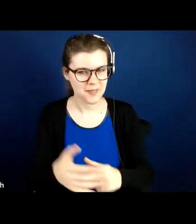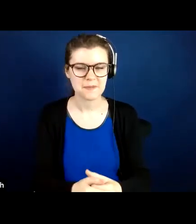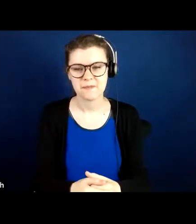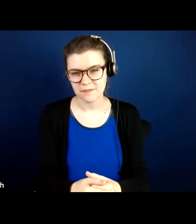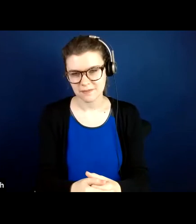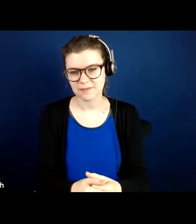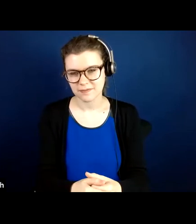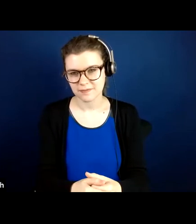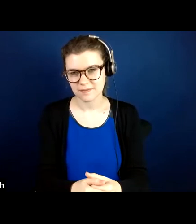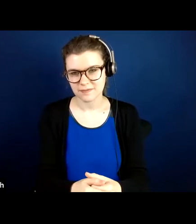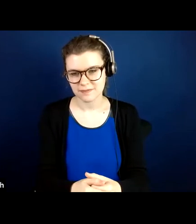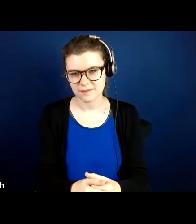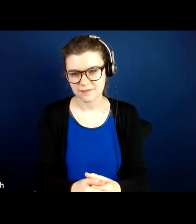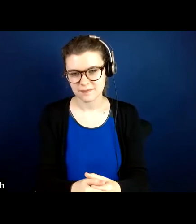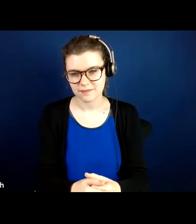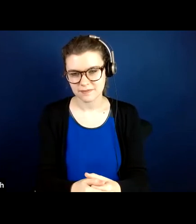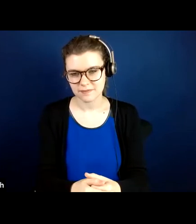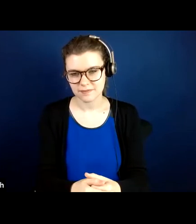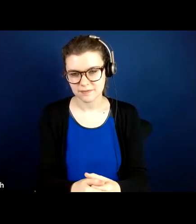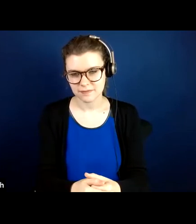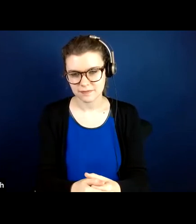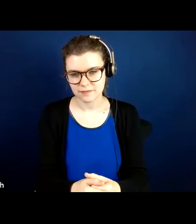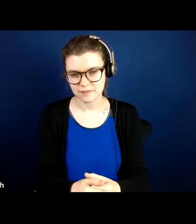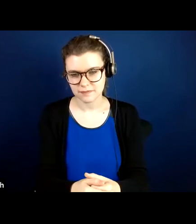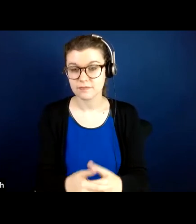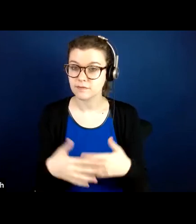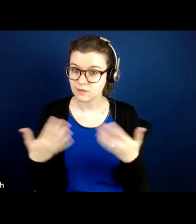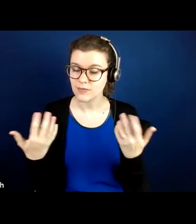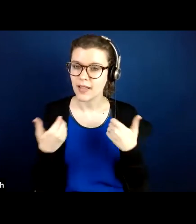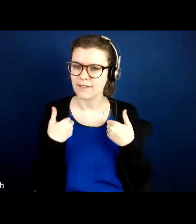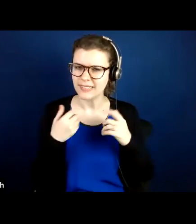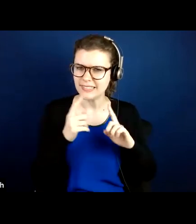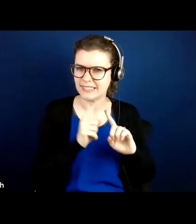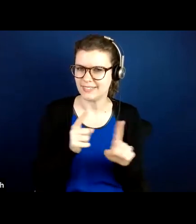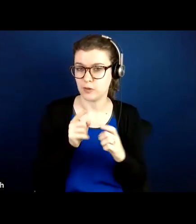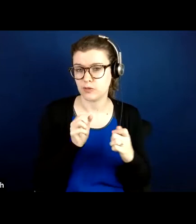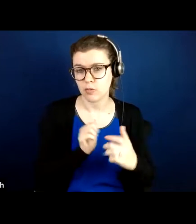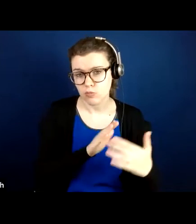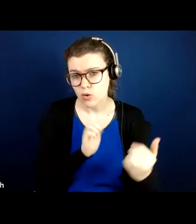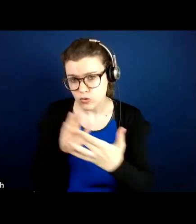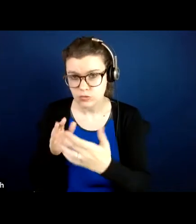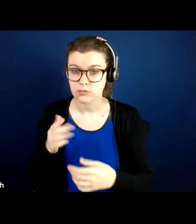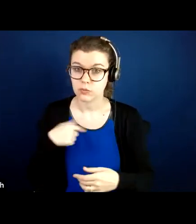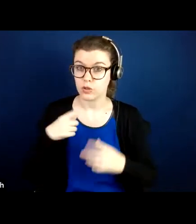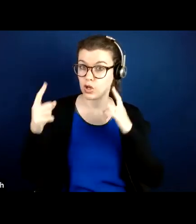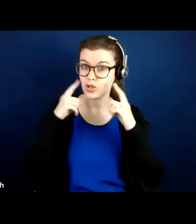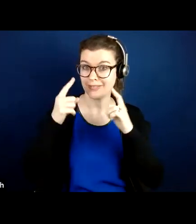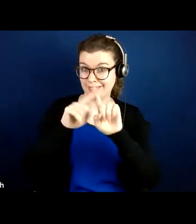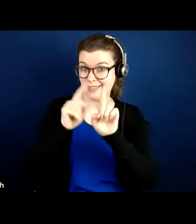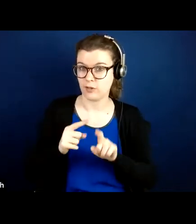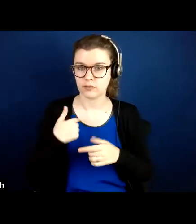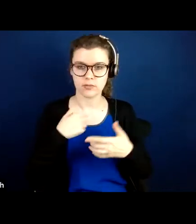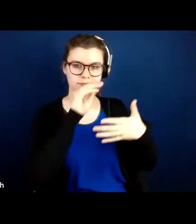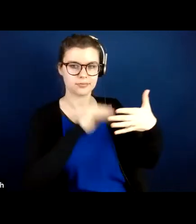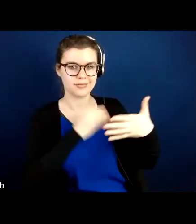I think one of the strategies is there's lots of different ways to do it. Some things that we've heard I just listed here. So